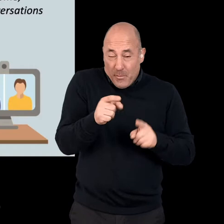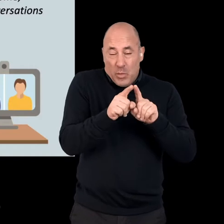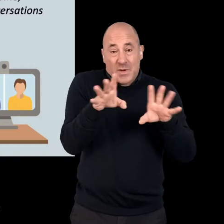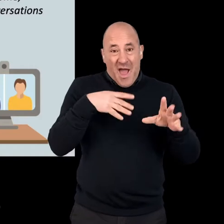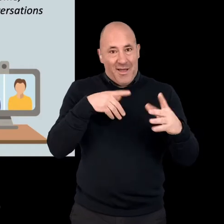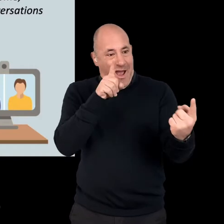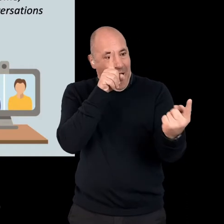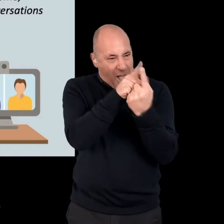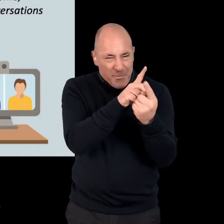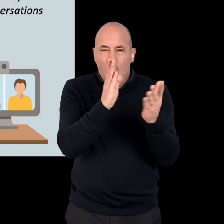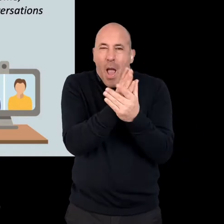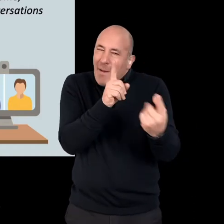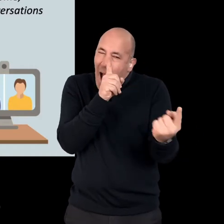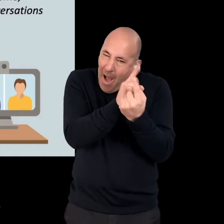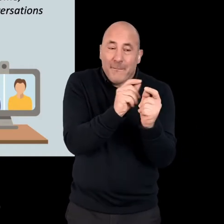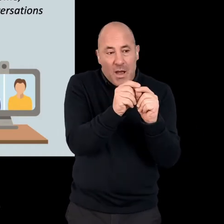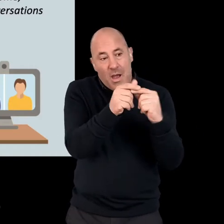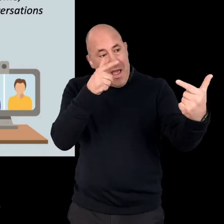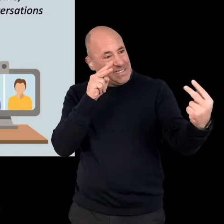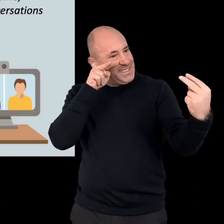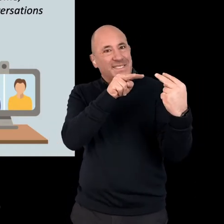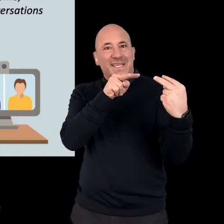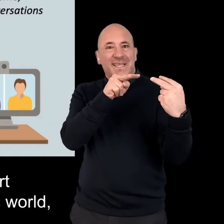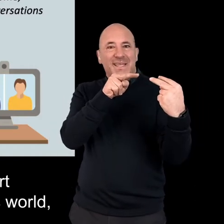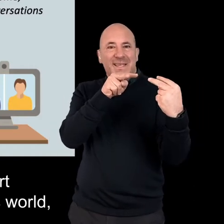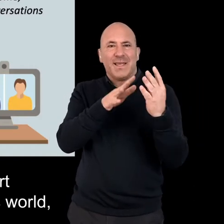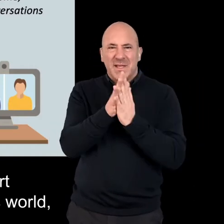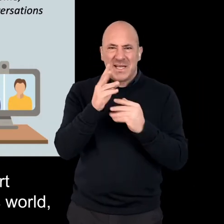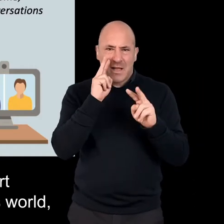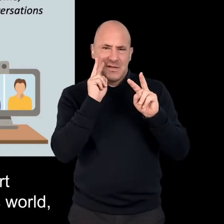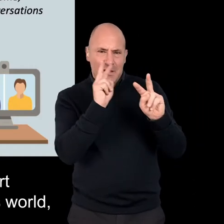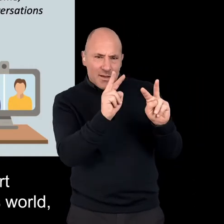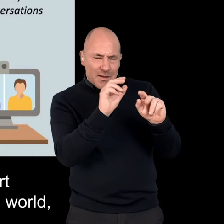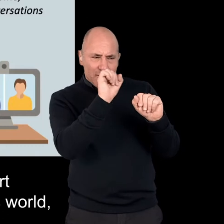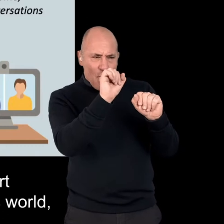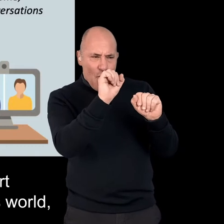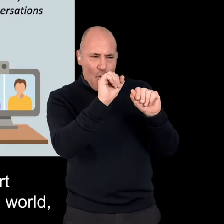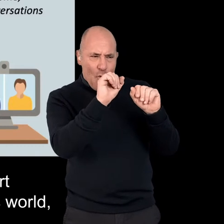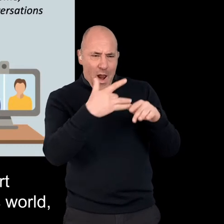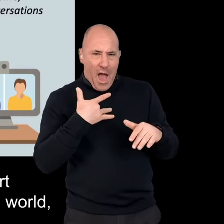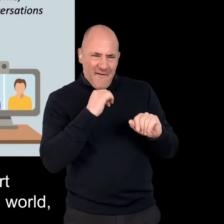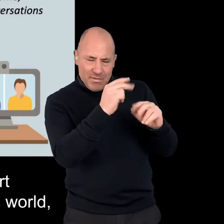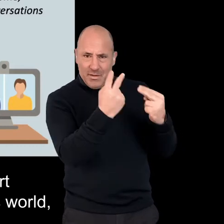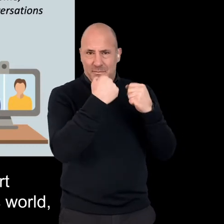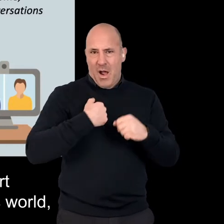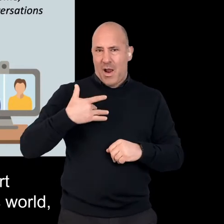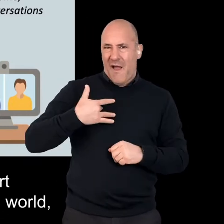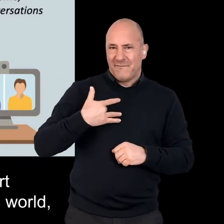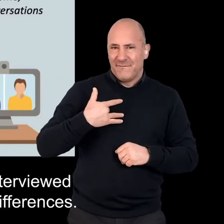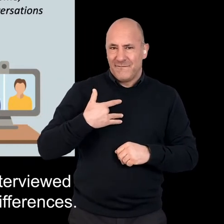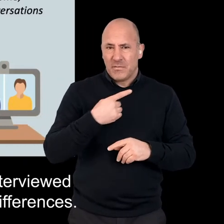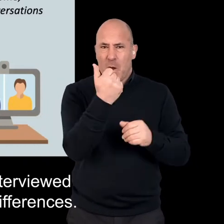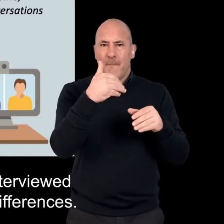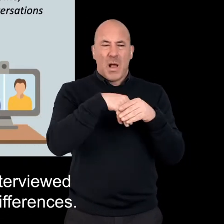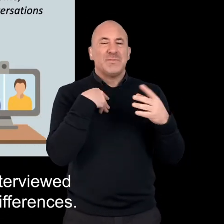And whilst it's the nearest thing to in-person meetings, and it allows to build a rapport through glimpses into each other's world,